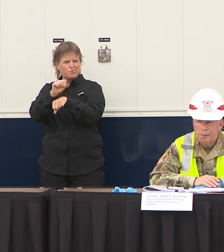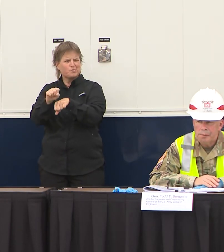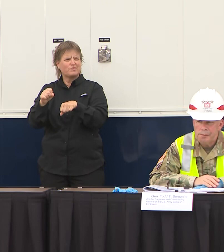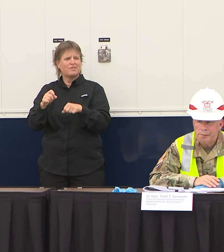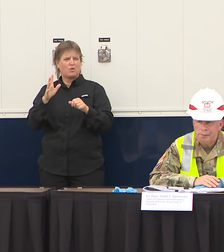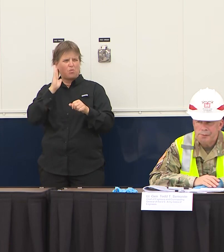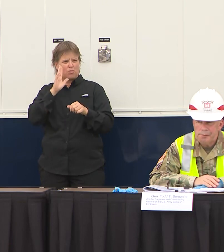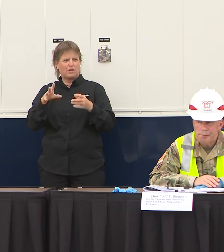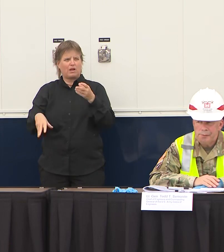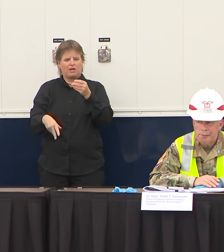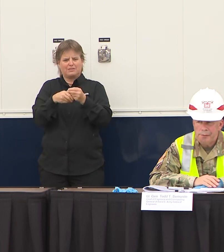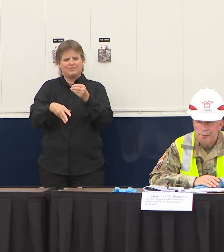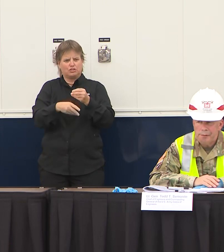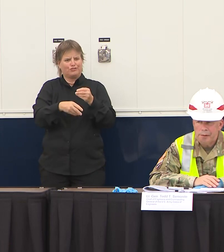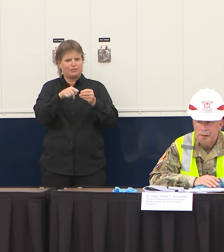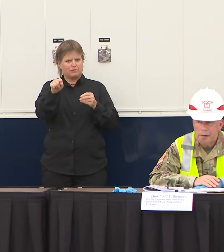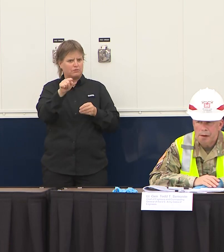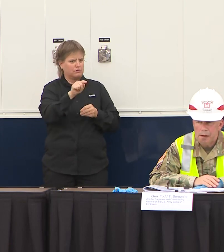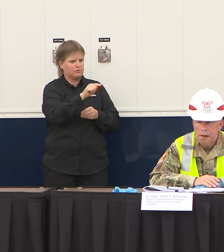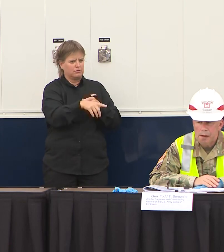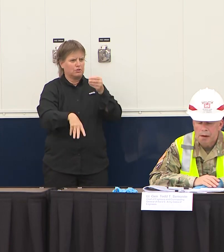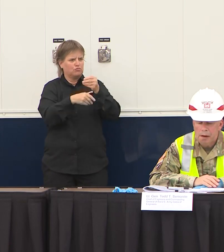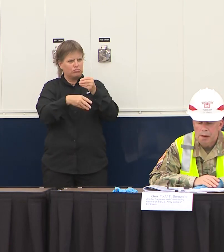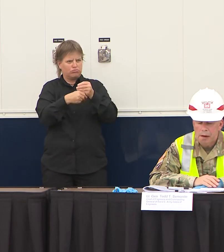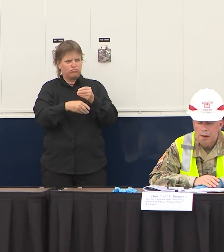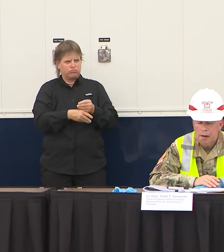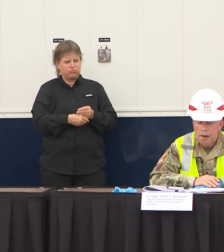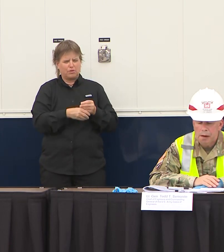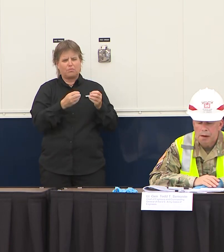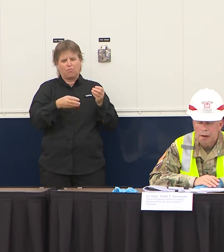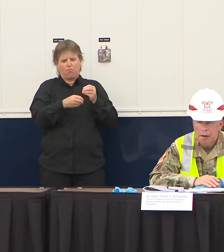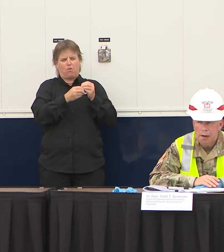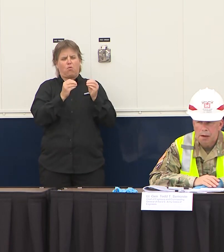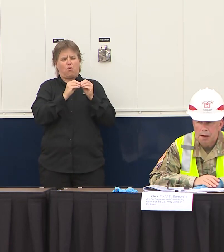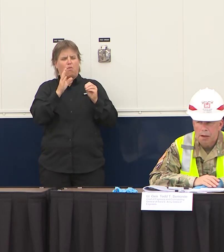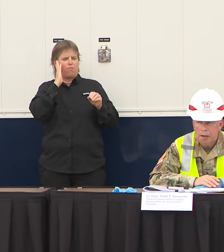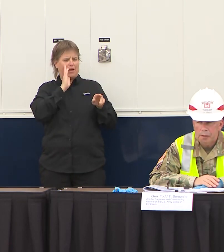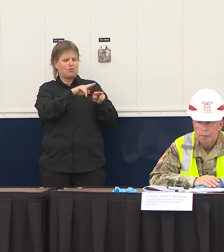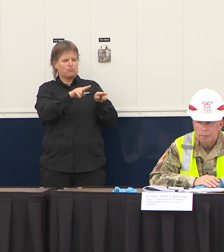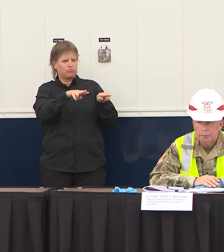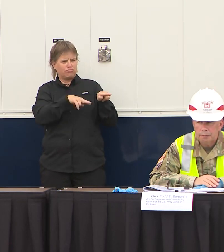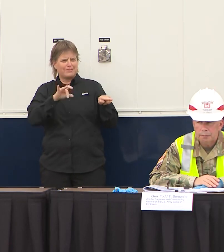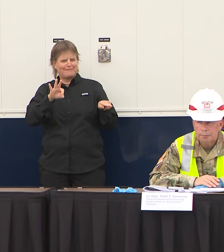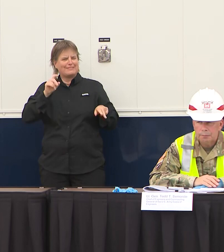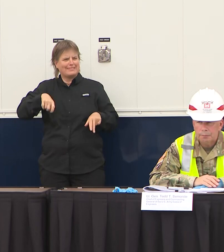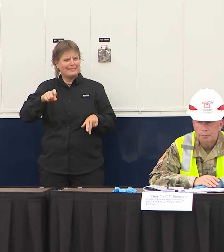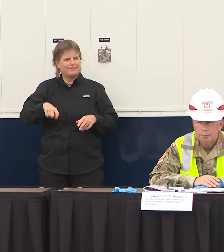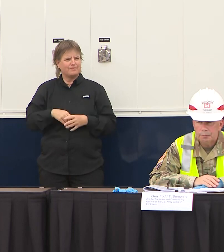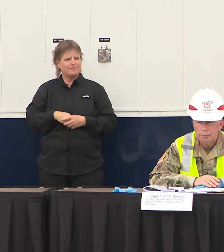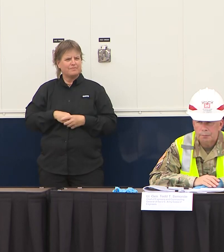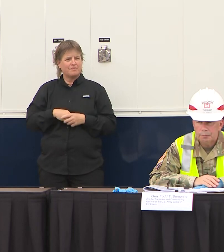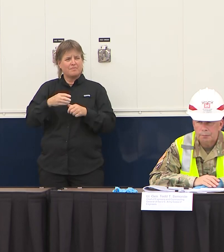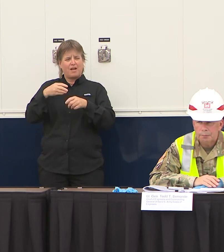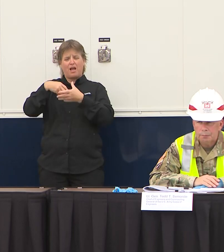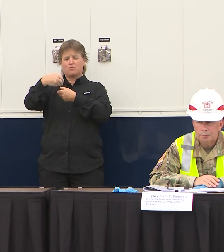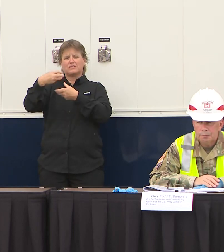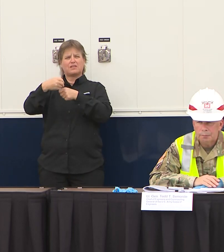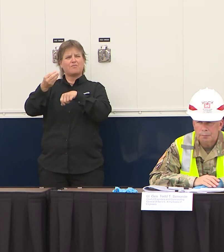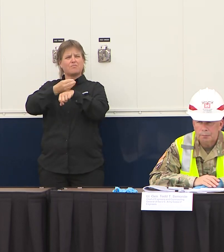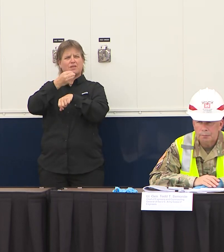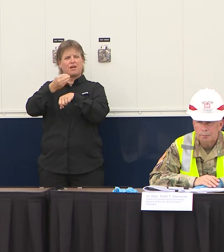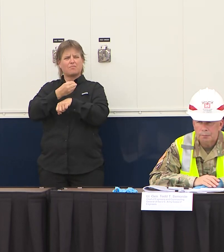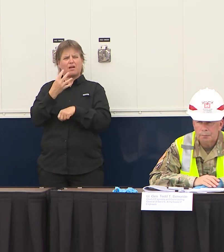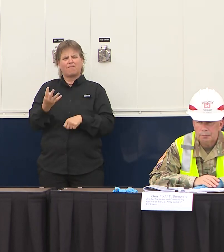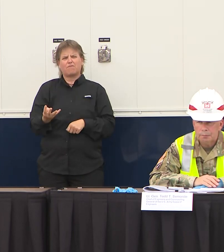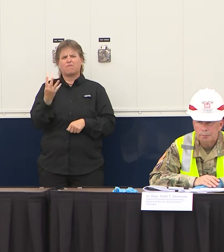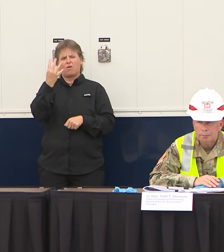already there but it's not taking from what's already there outside of Miami we have an additional four field hospitals as the need